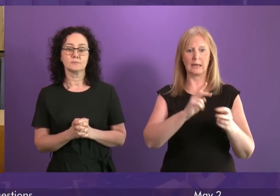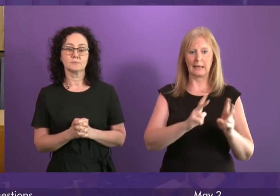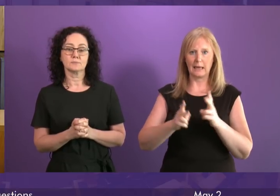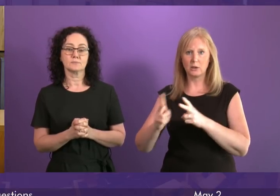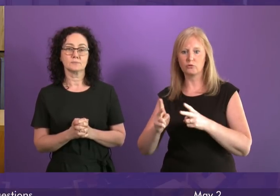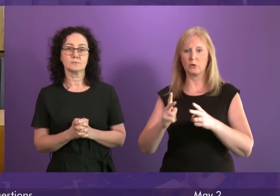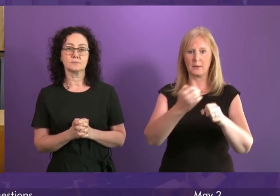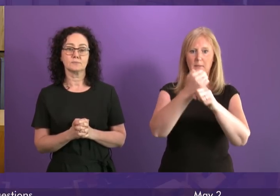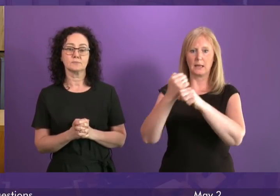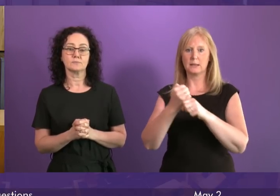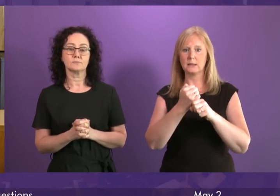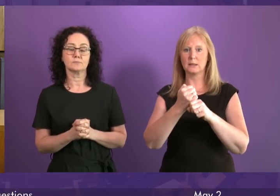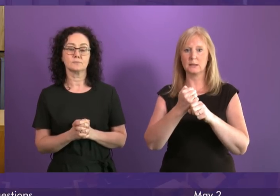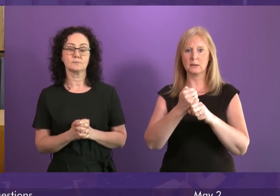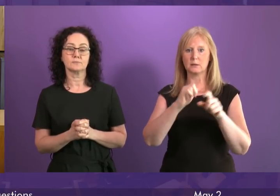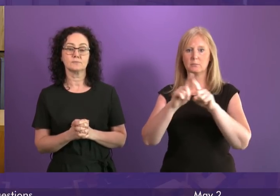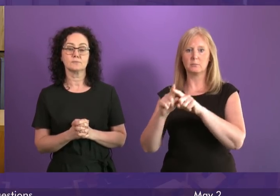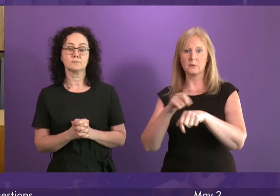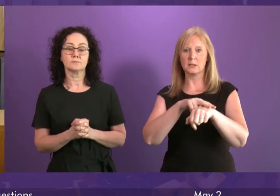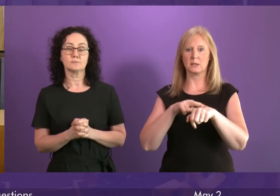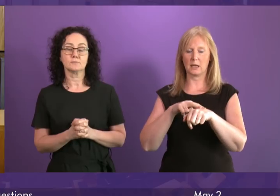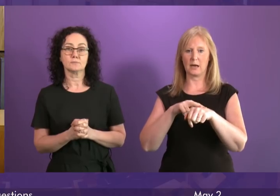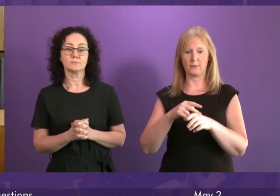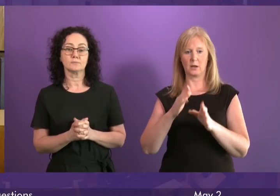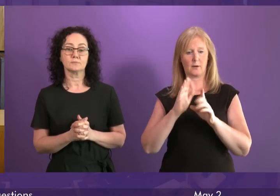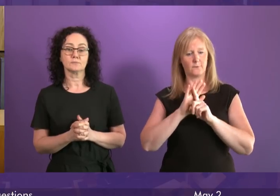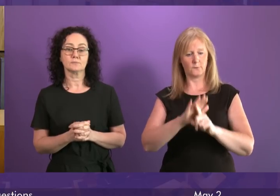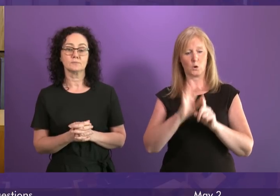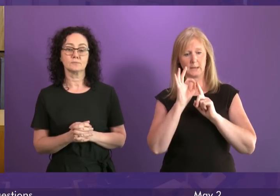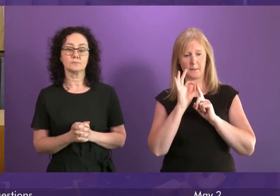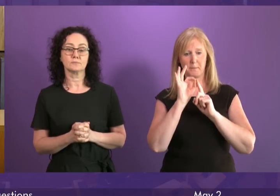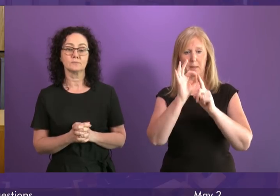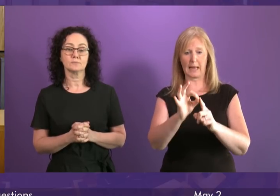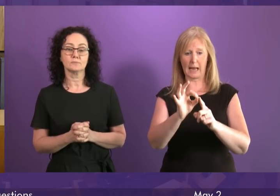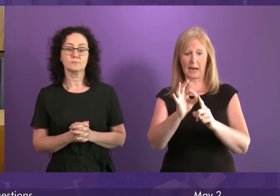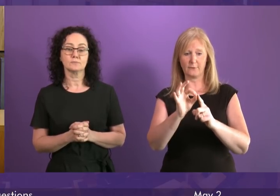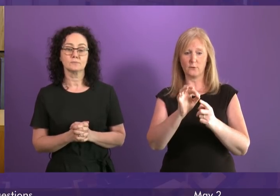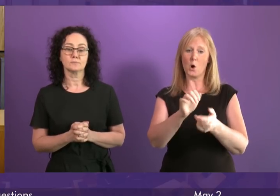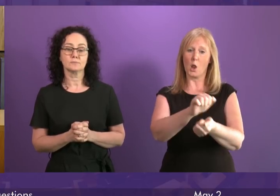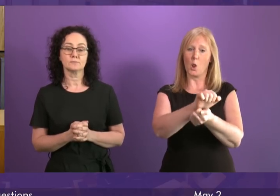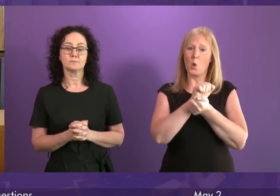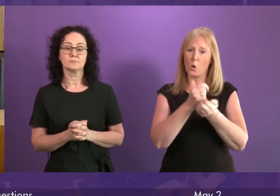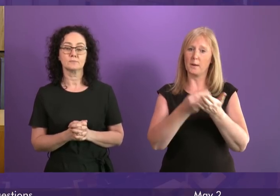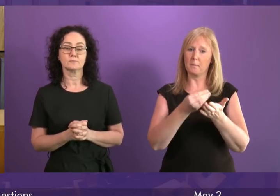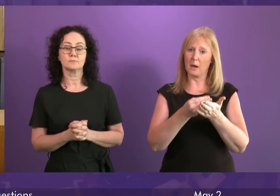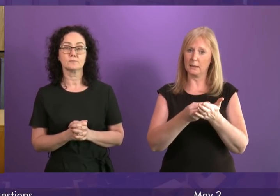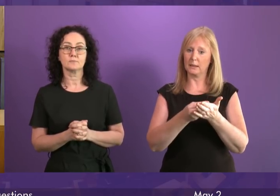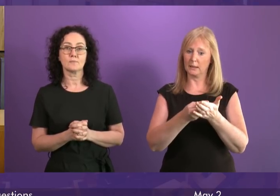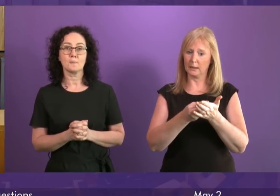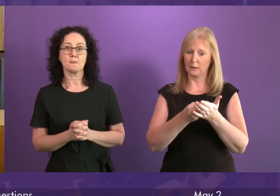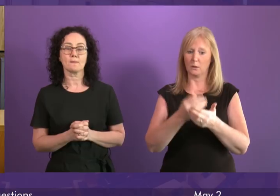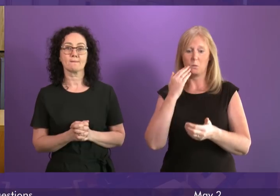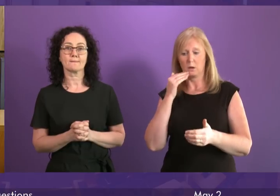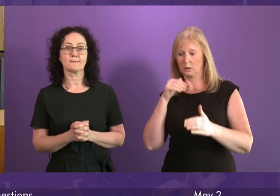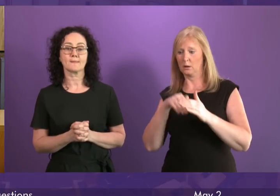maintenance and domestic staff who are low paid and are being forced to apply for payday loans. Richard Lennon and I addressed the rally on the way to the